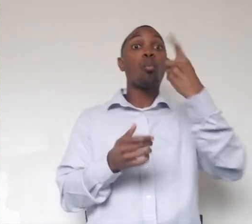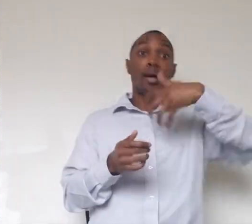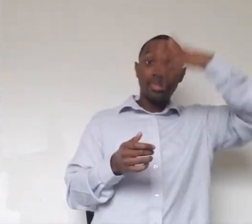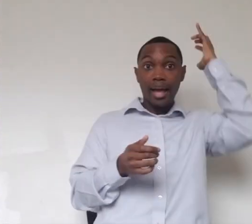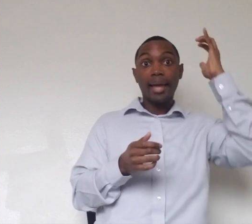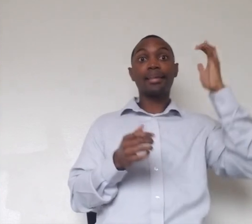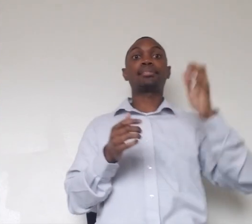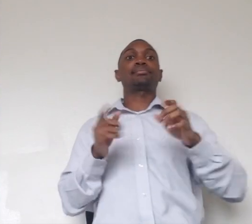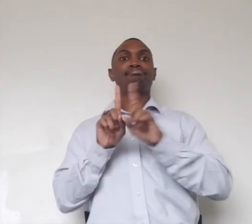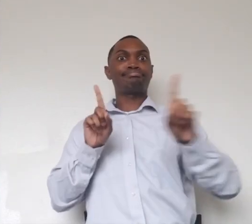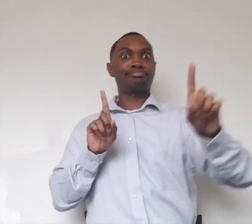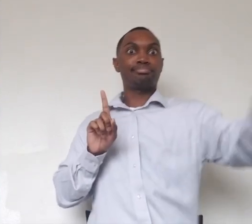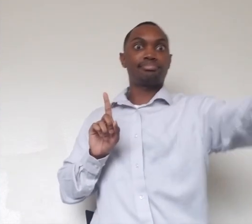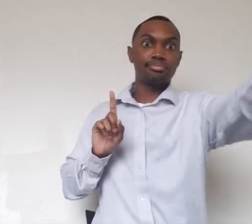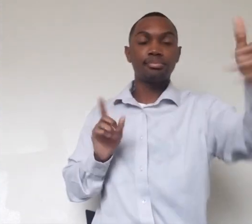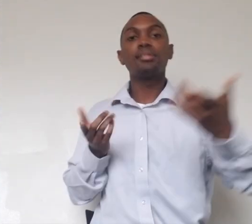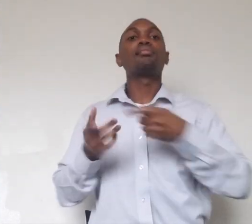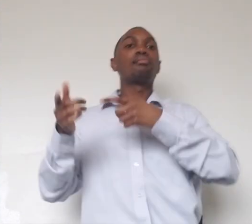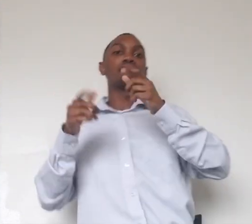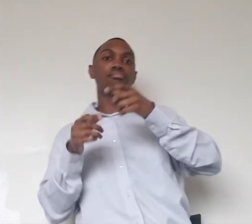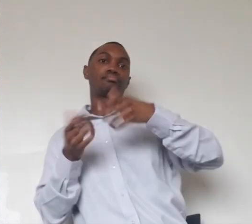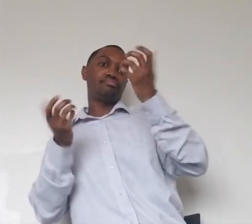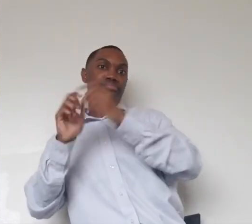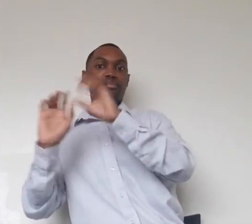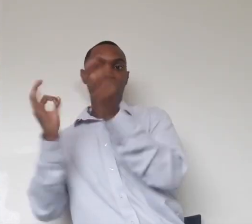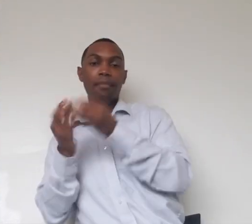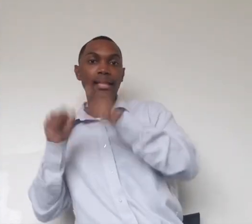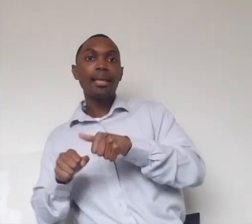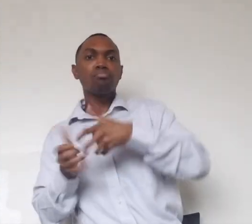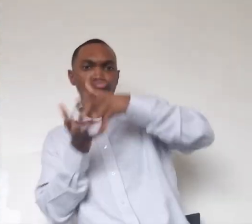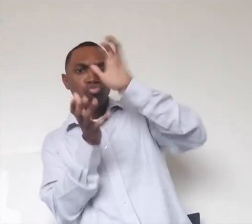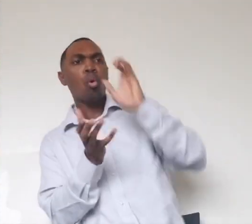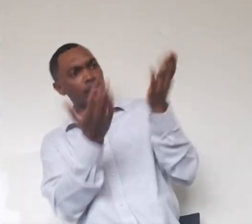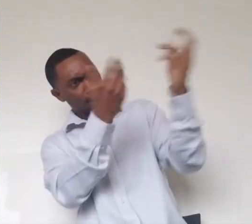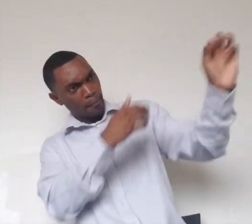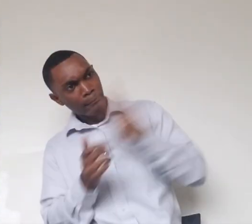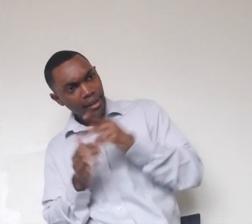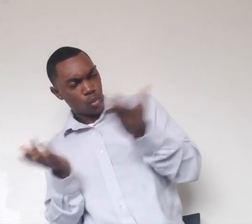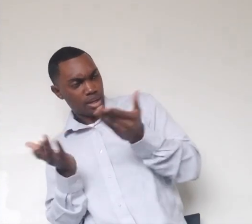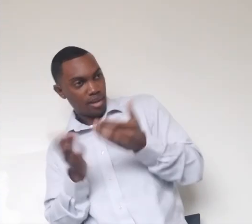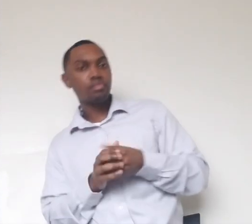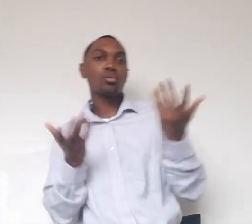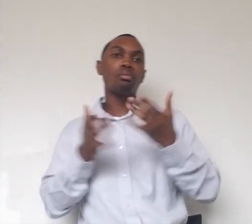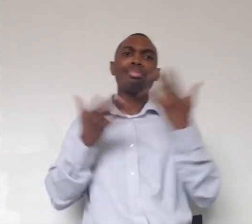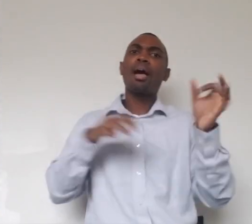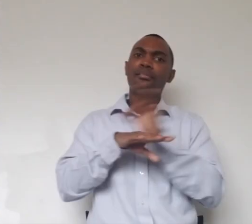they can let each other know, hey, we're all here, come back, come back to our voice. Um, so very functional, lots of reasons why they might roar. And they